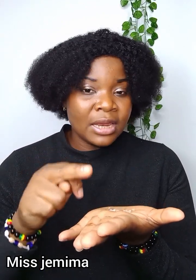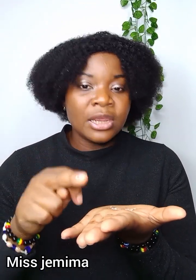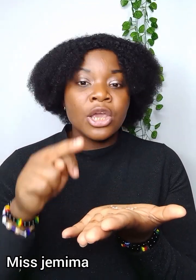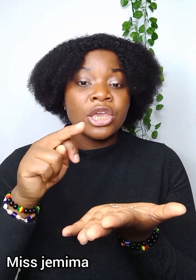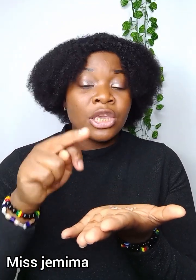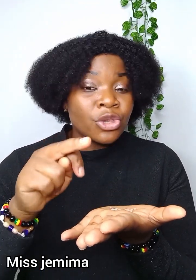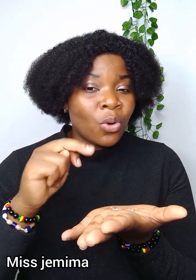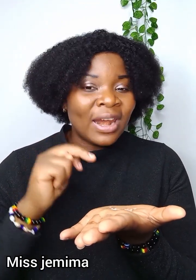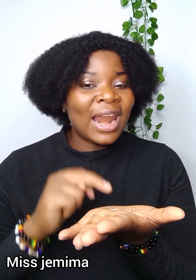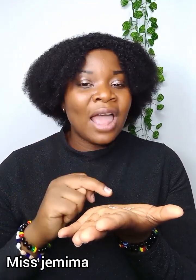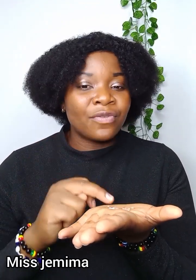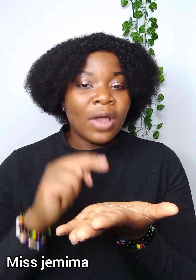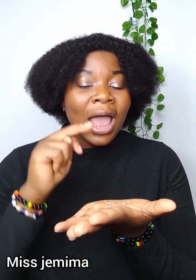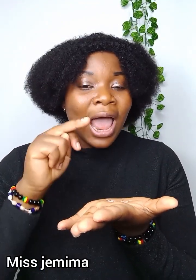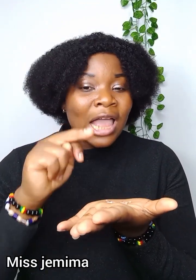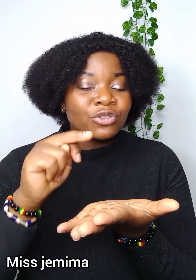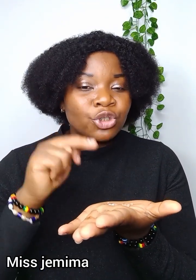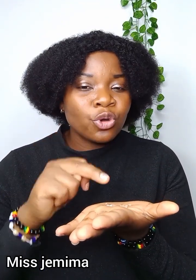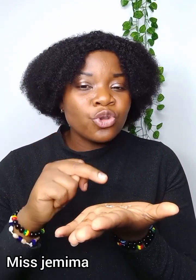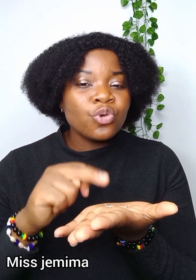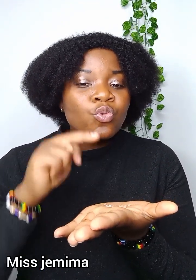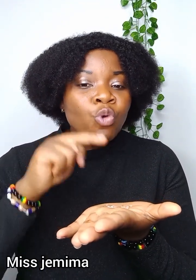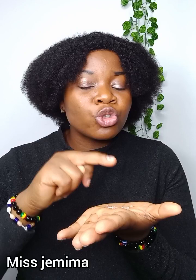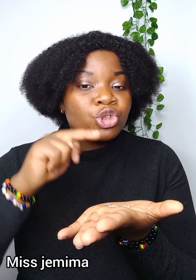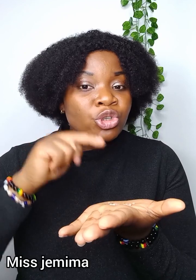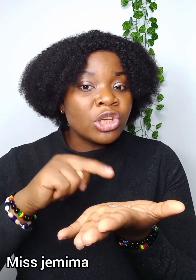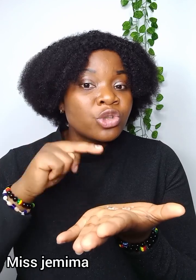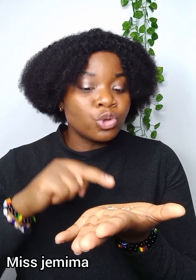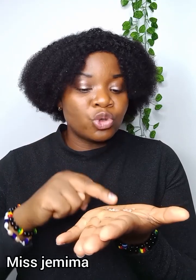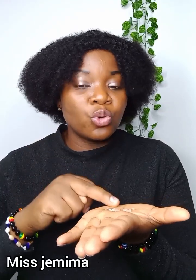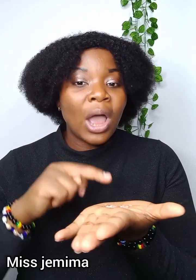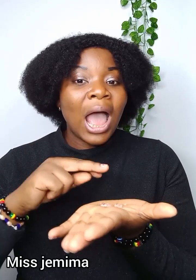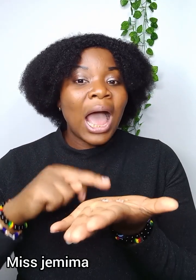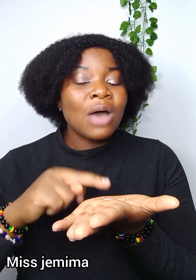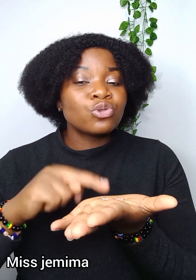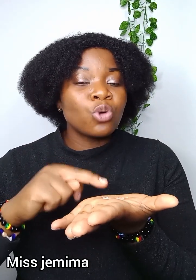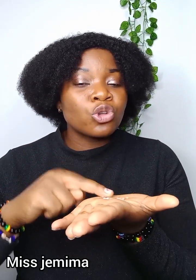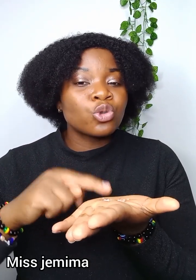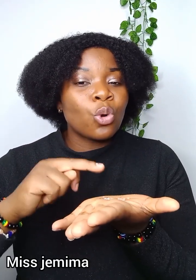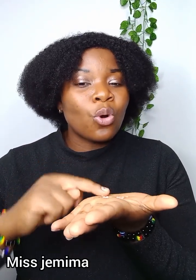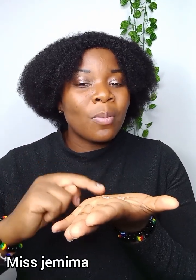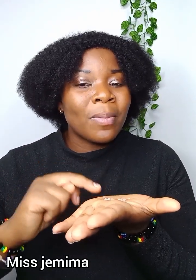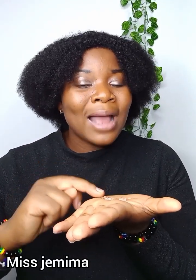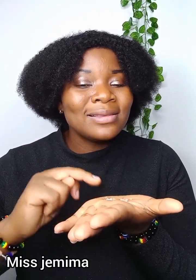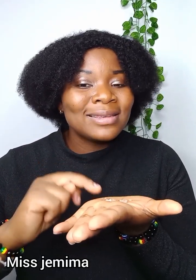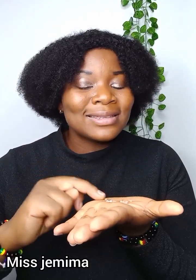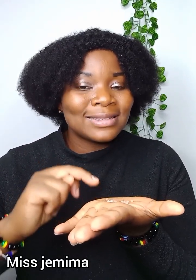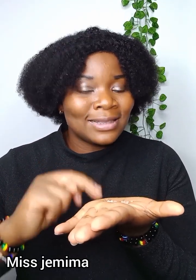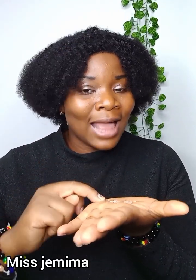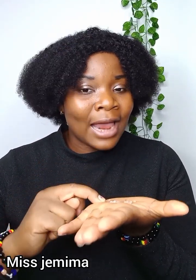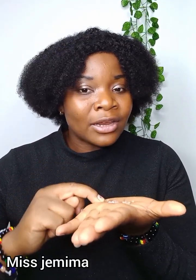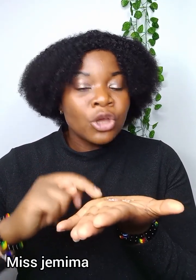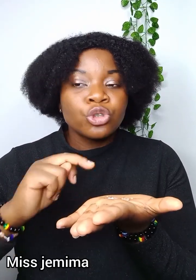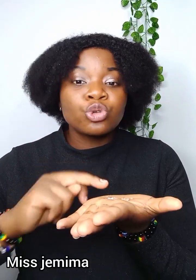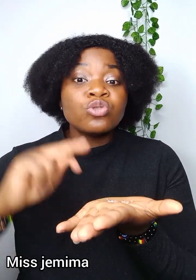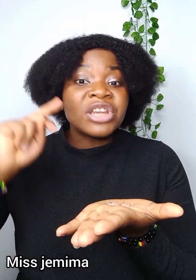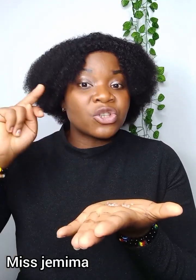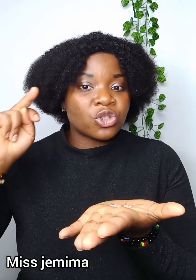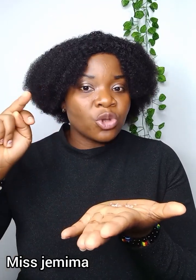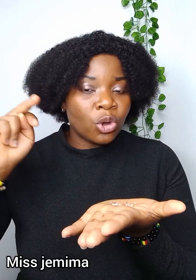in your life i have shown you what you need to do how to also command this line through the sun